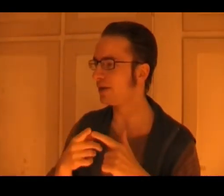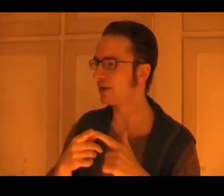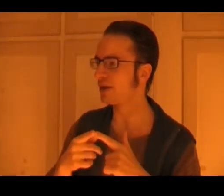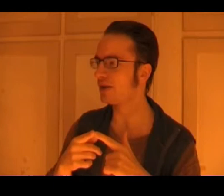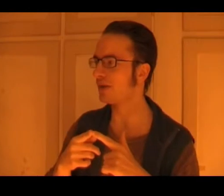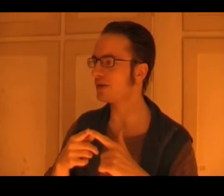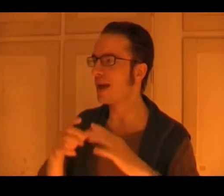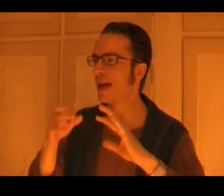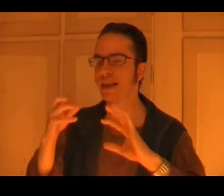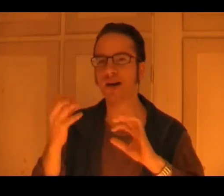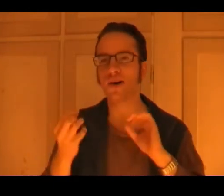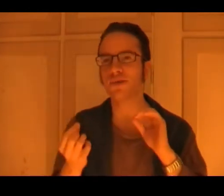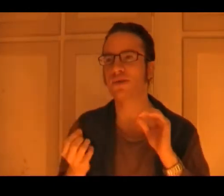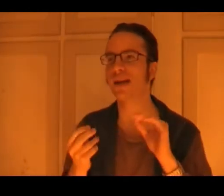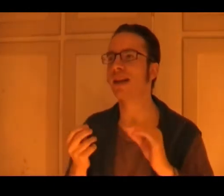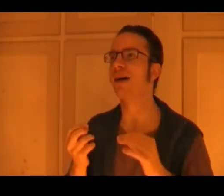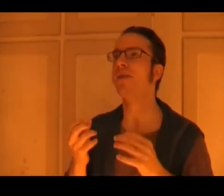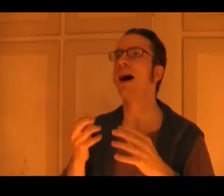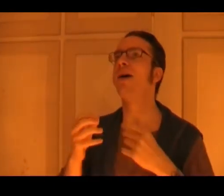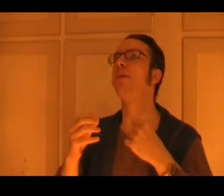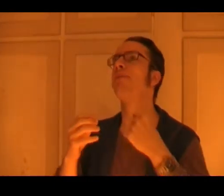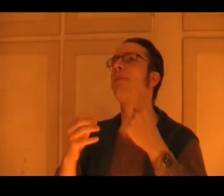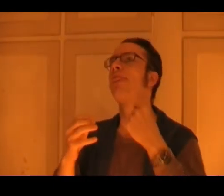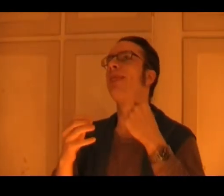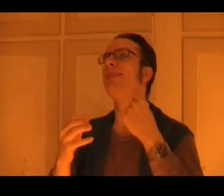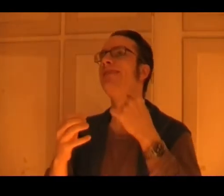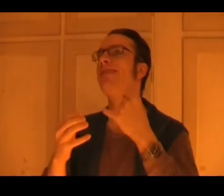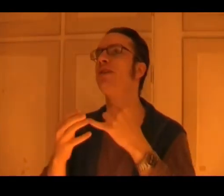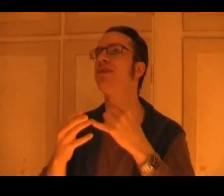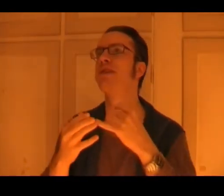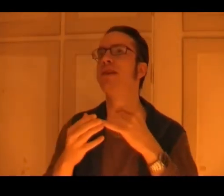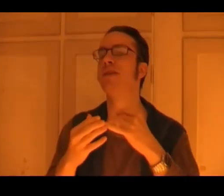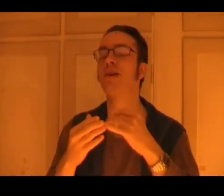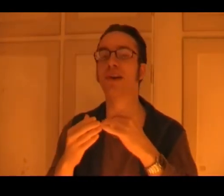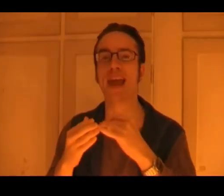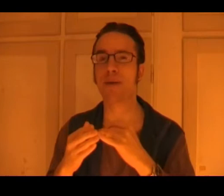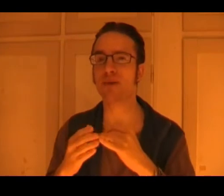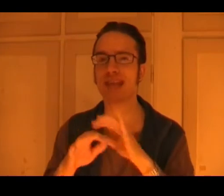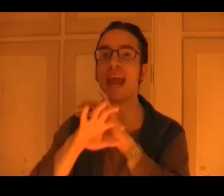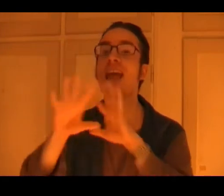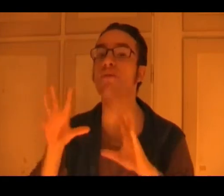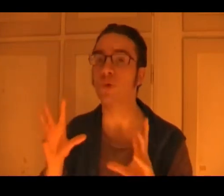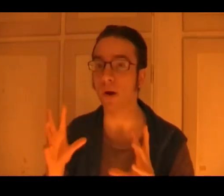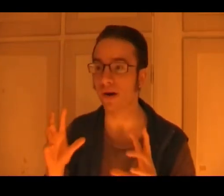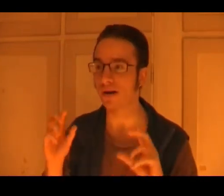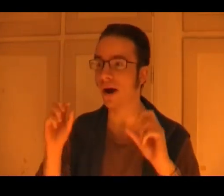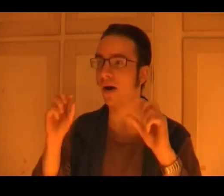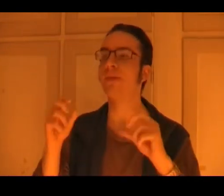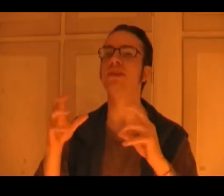earlier, there's, also, you gotta love how there's, there are cameras everywhere on these